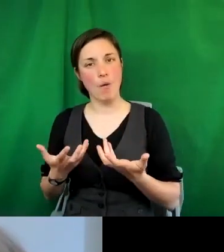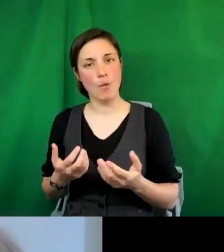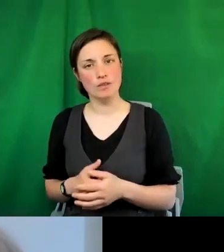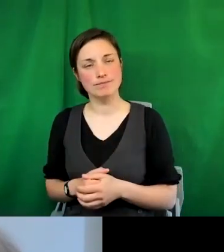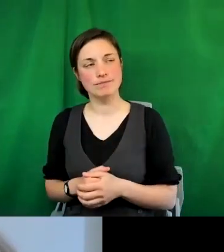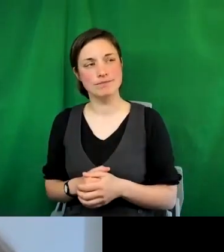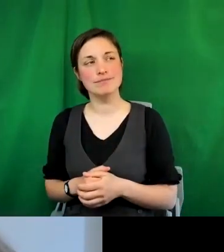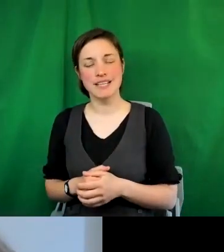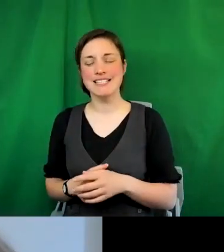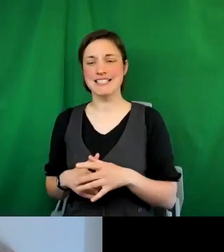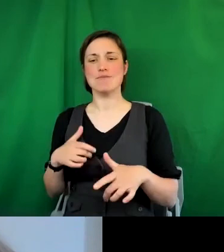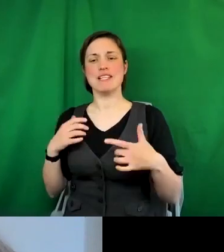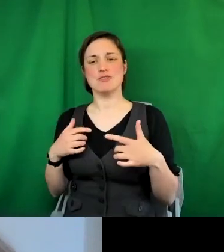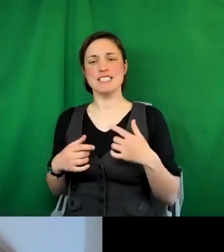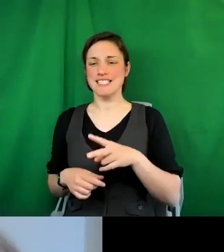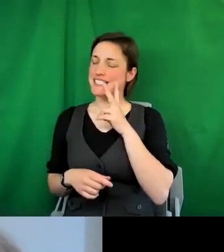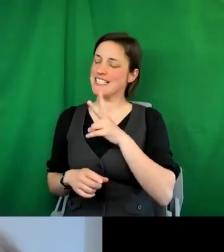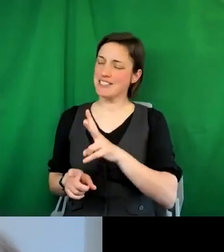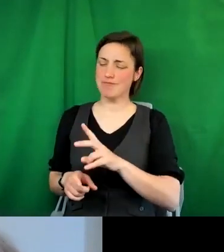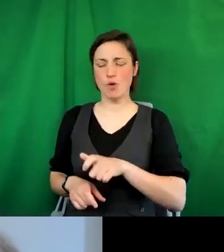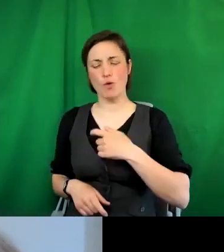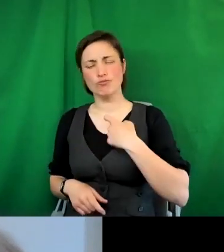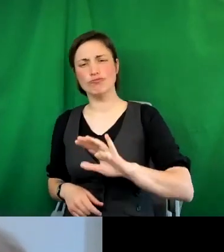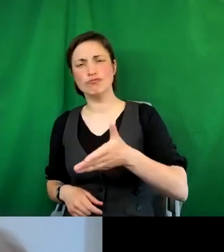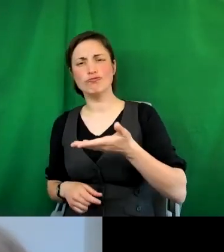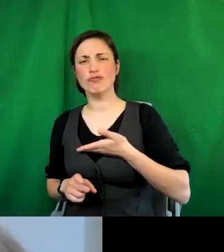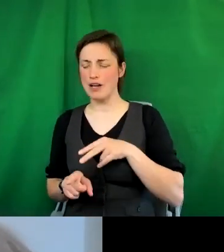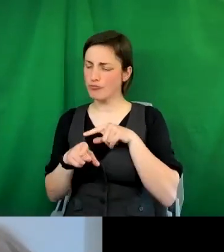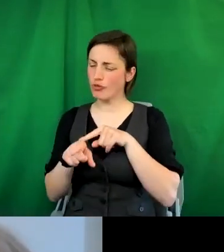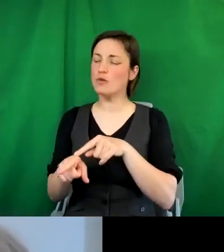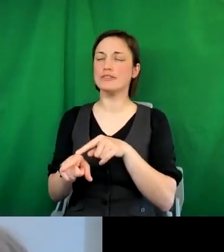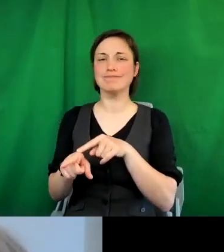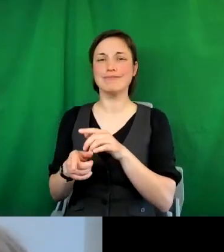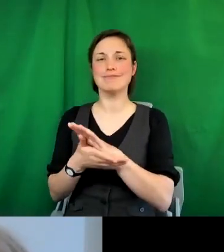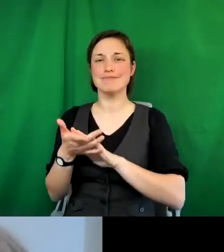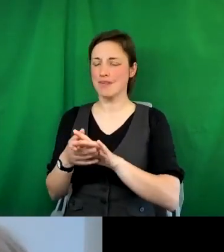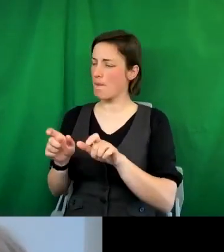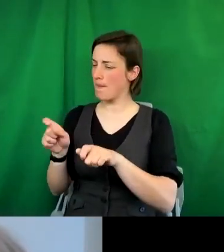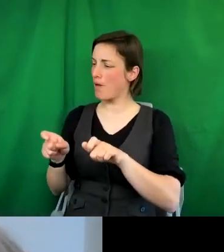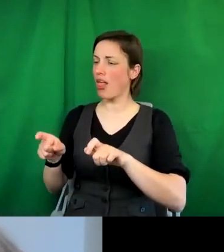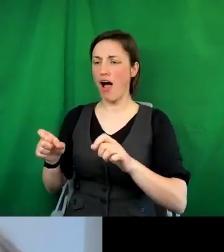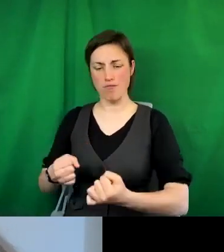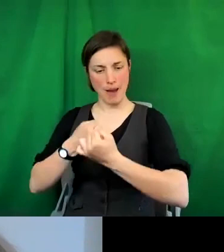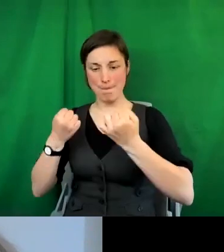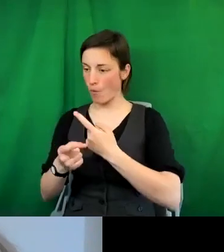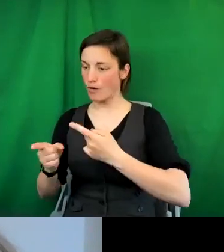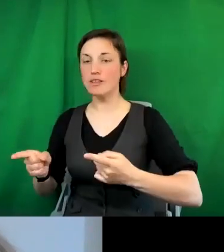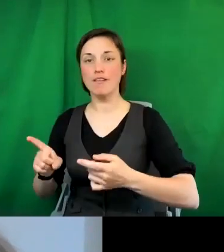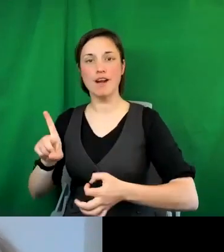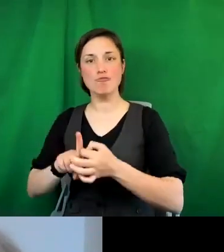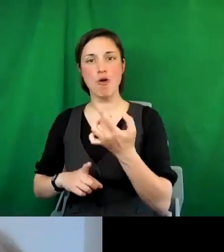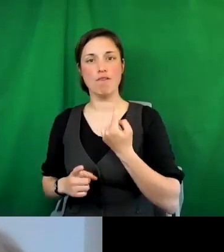approach led to citizens feeling empowered. And that gave them the ability to bring about change to improve their lives. So that's something we'll